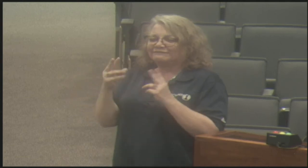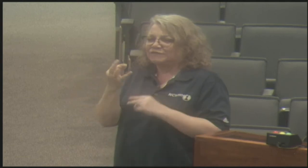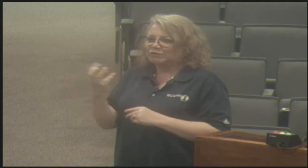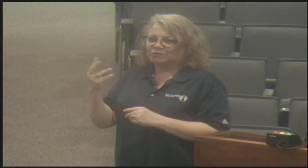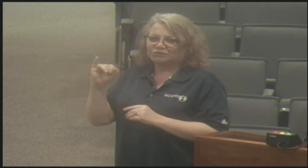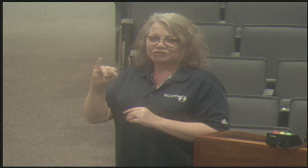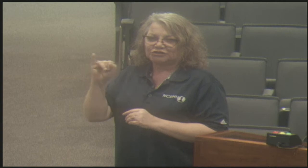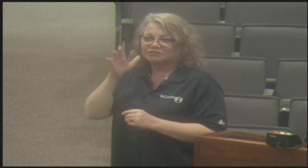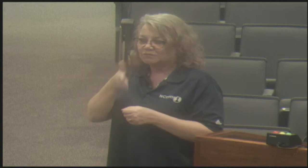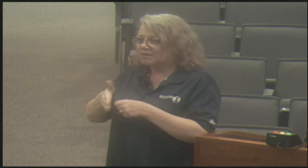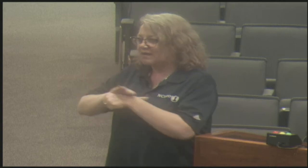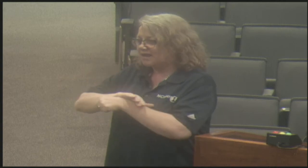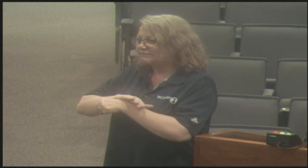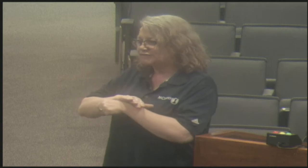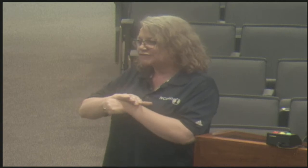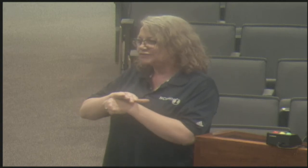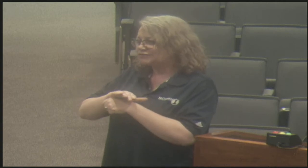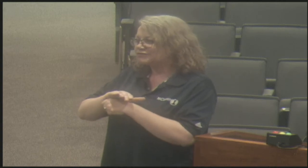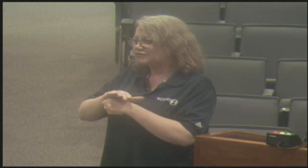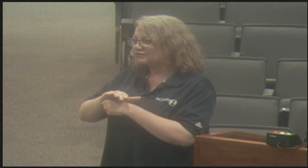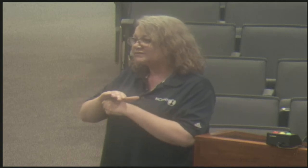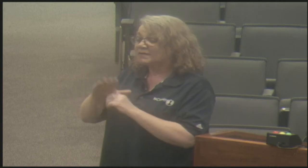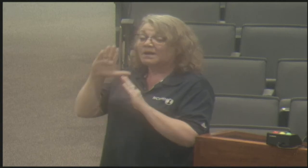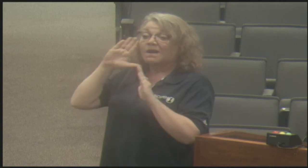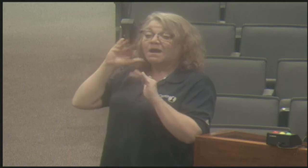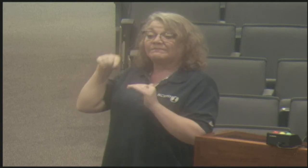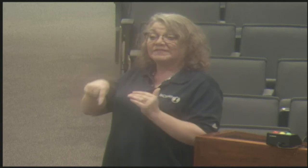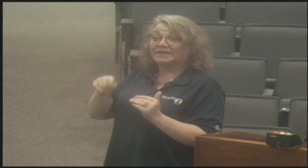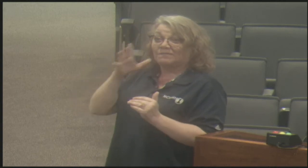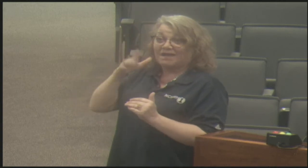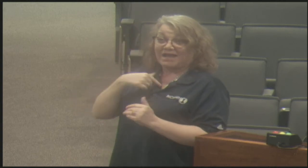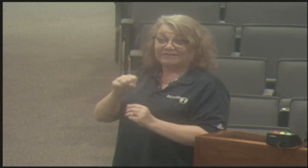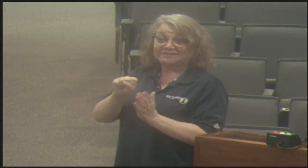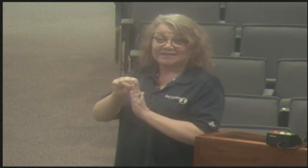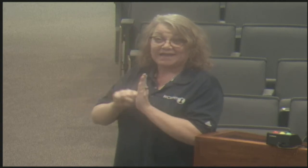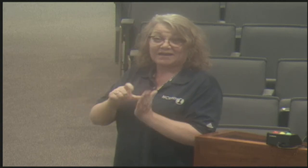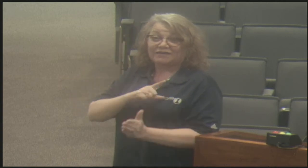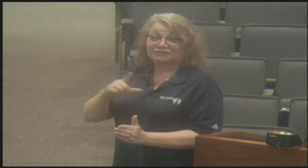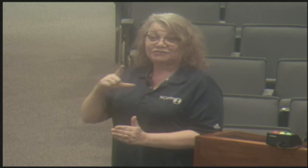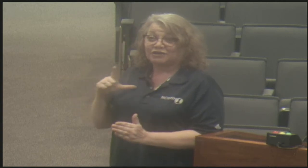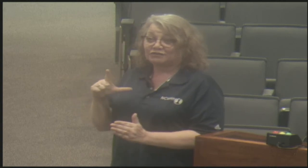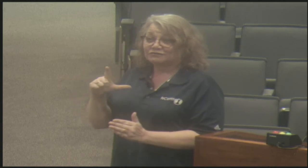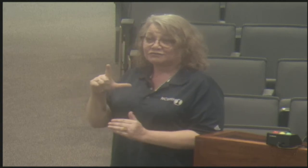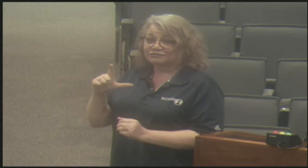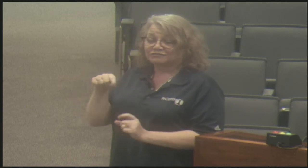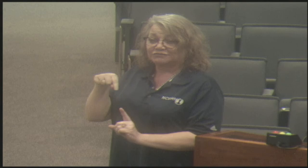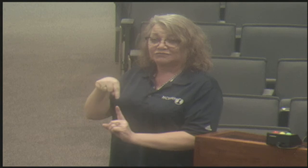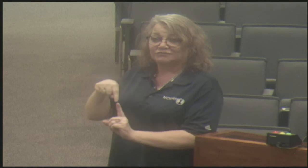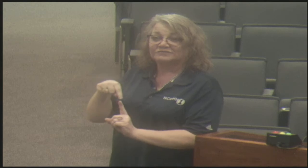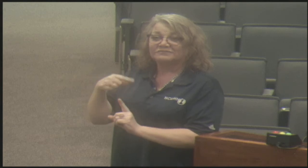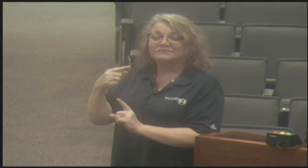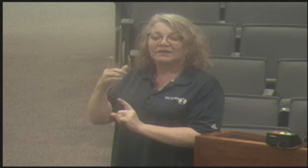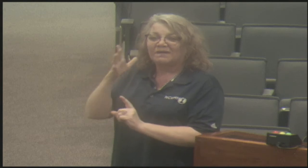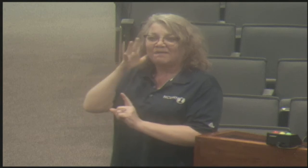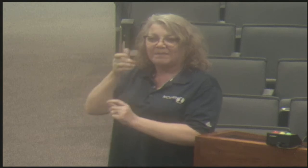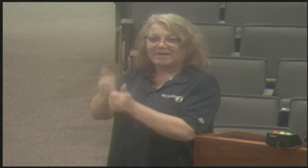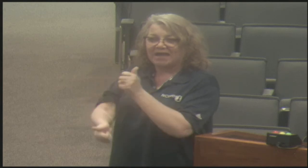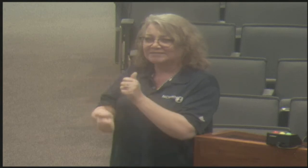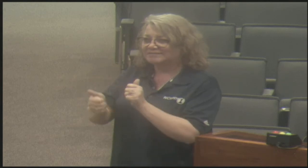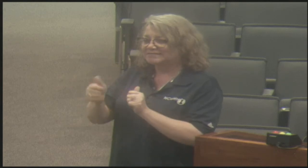really cover the cost of hearing aids. In fact, very few insurance policies do. That is